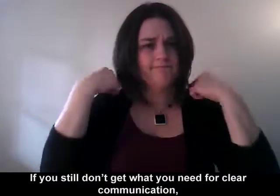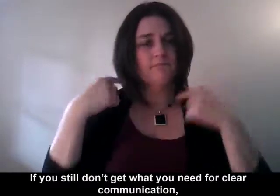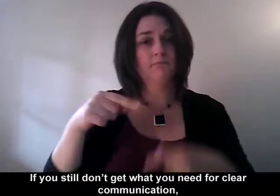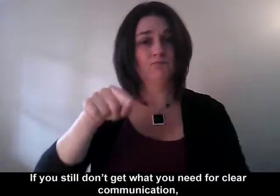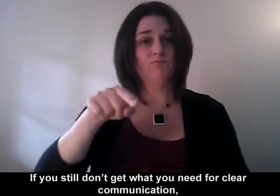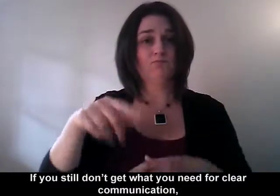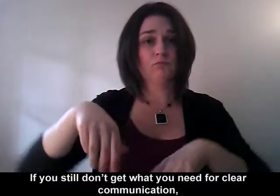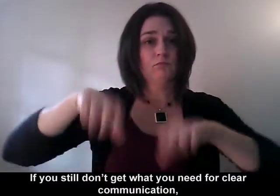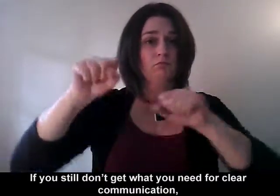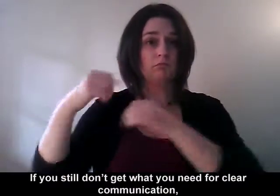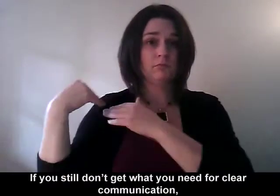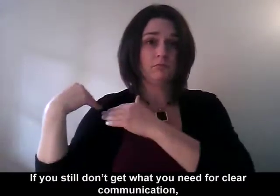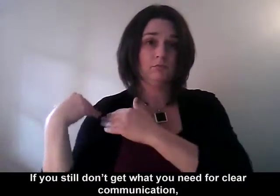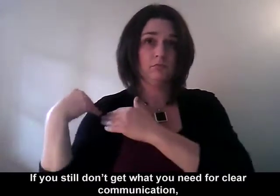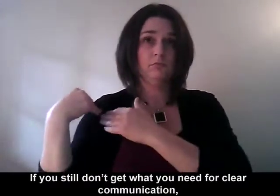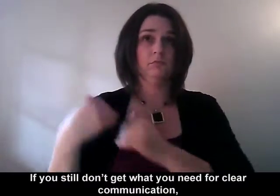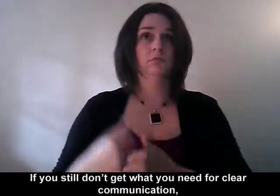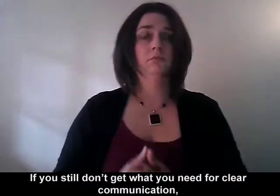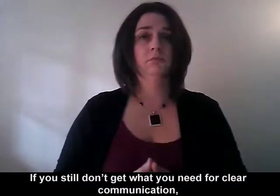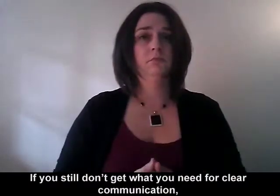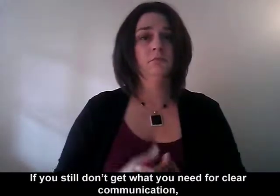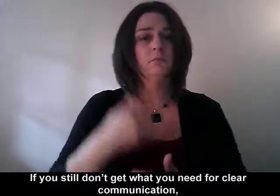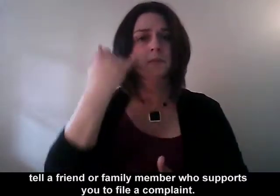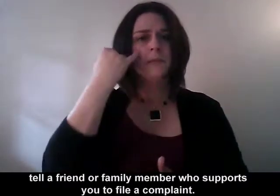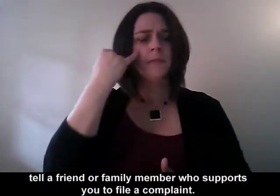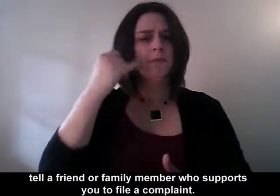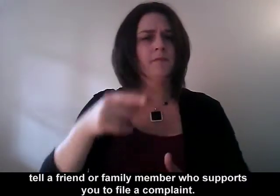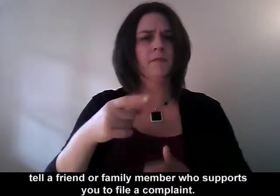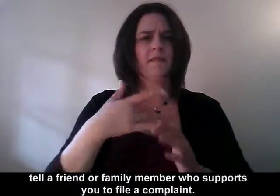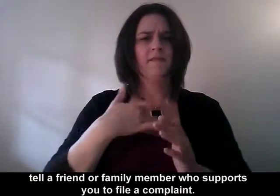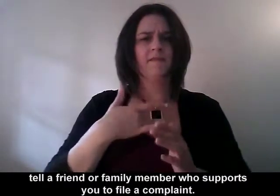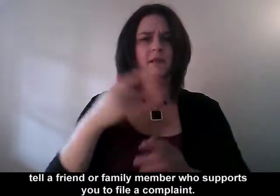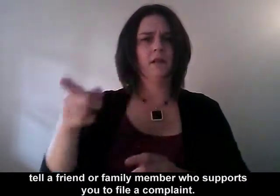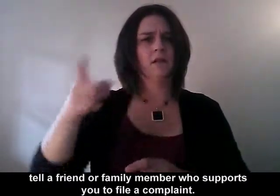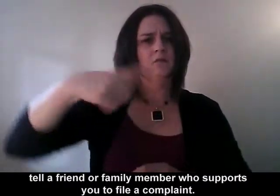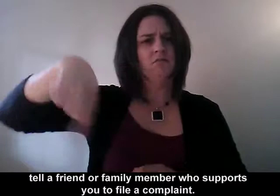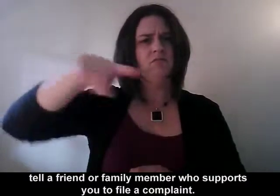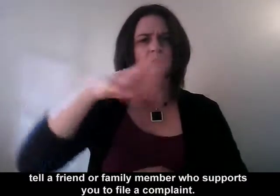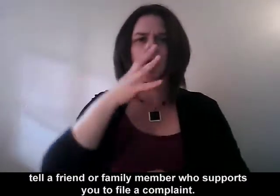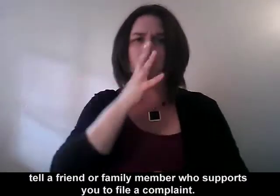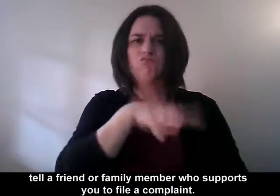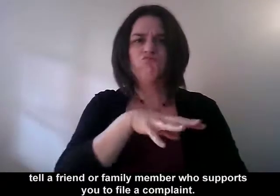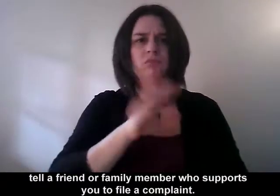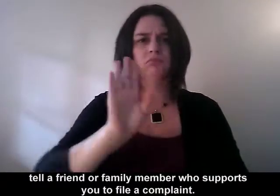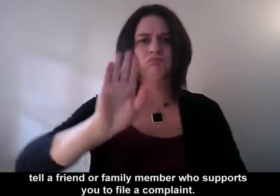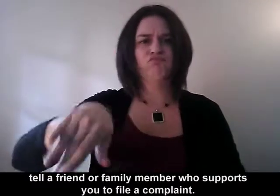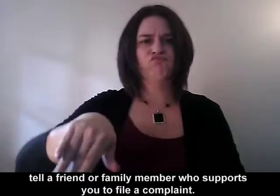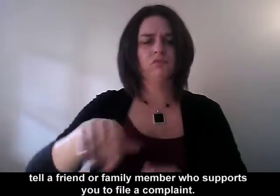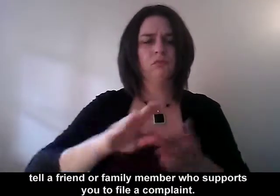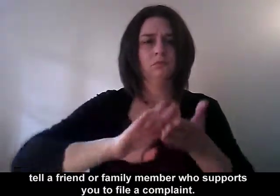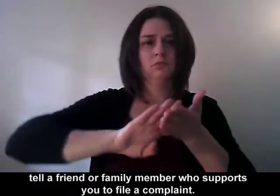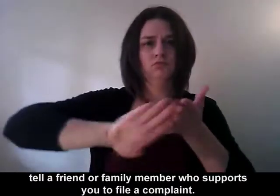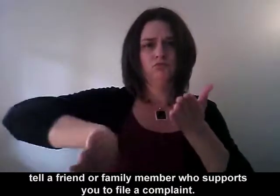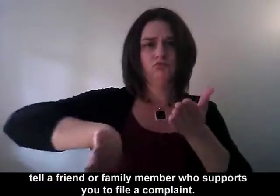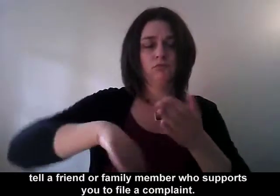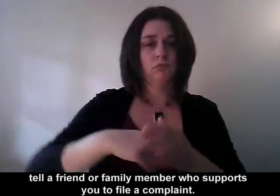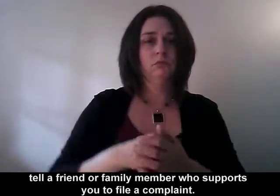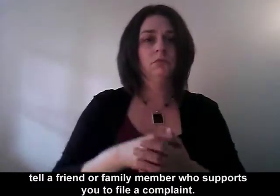If you still don't get what you need for clear communication, tell a friend or family member who supports you to file a complaint.